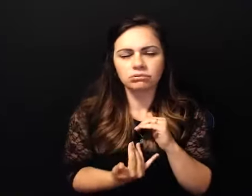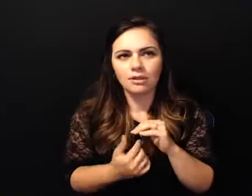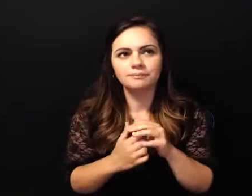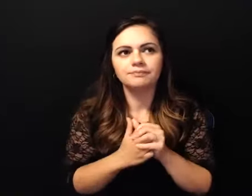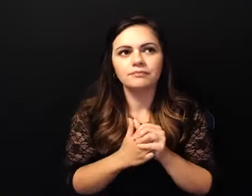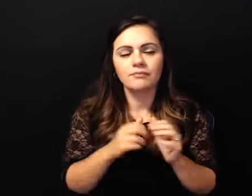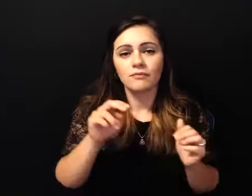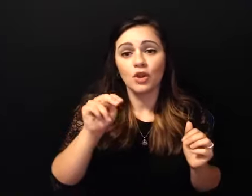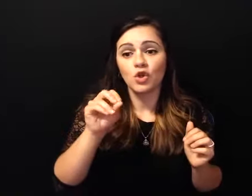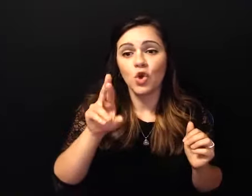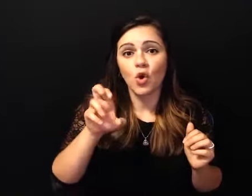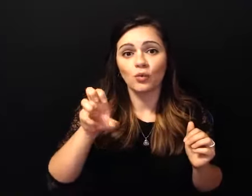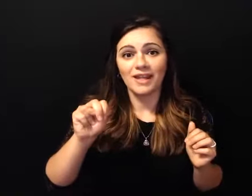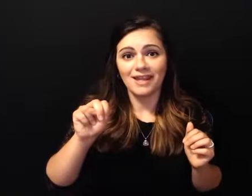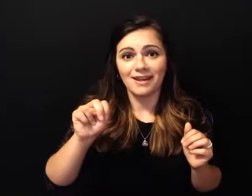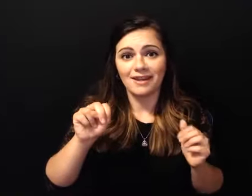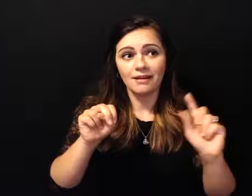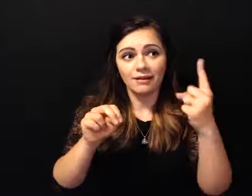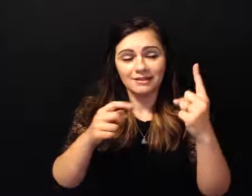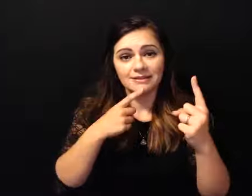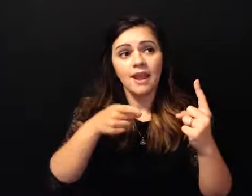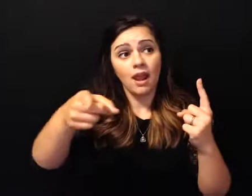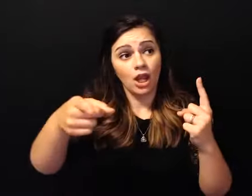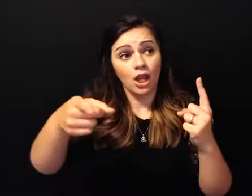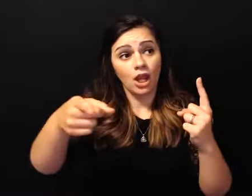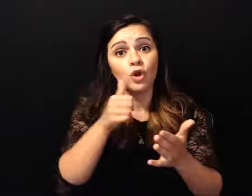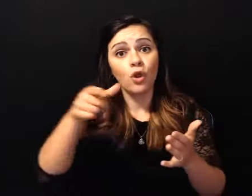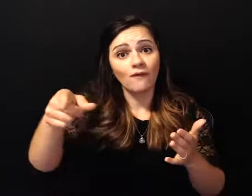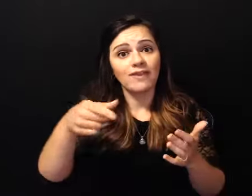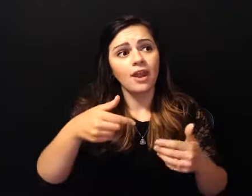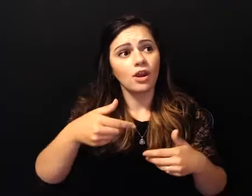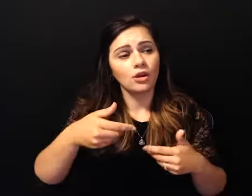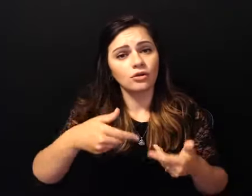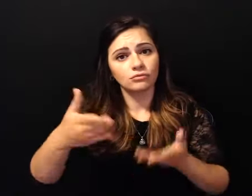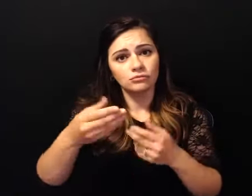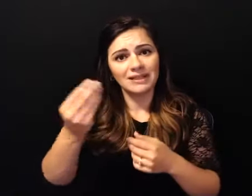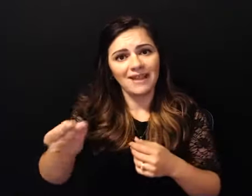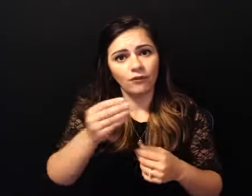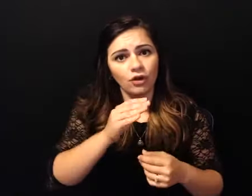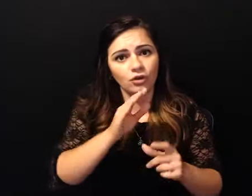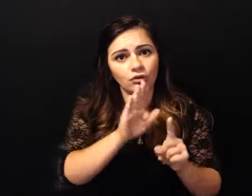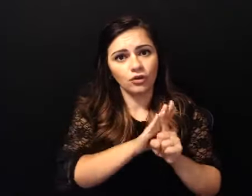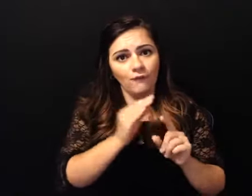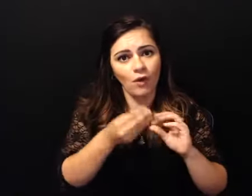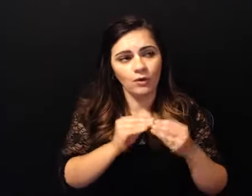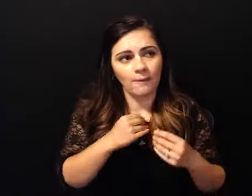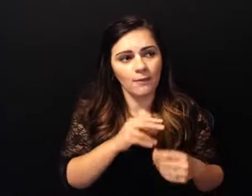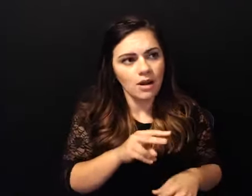came up to me and said there's a new girl over there why don't you go give her your number and i thought i don't want to give her my number you know and she said i didn't ask you and i thought